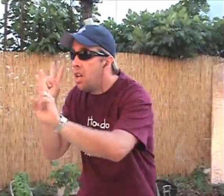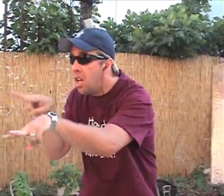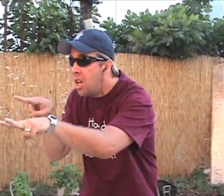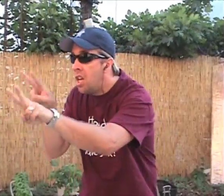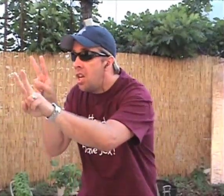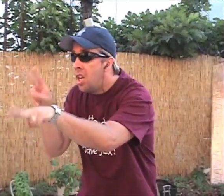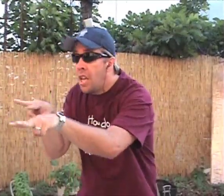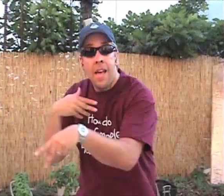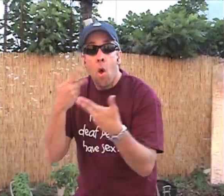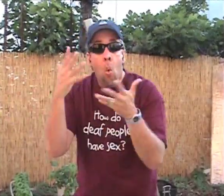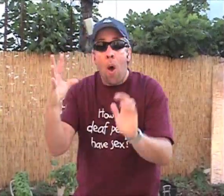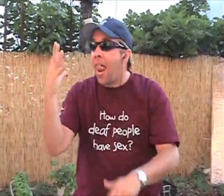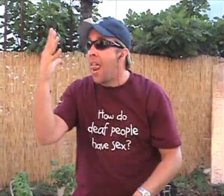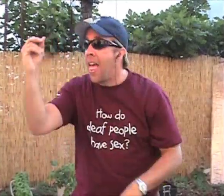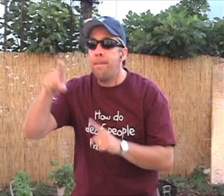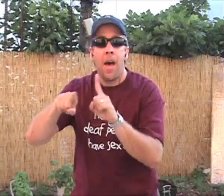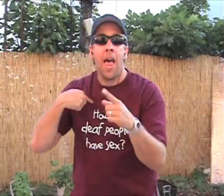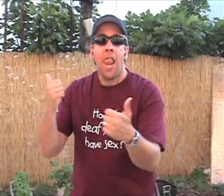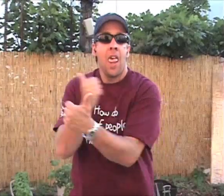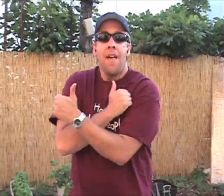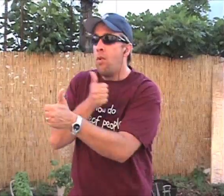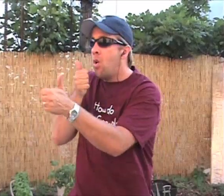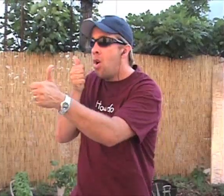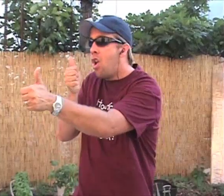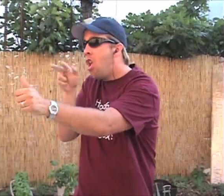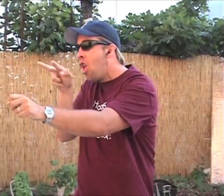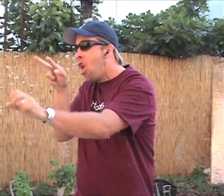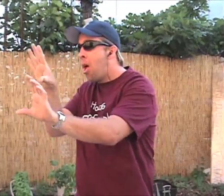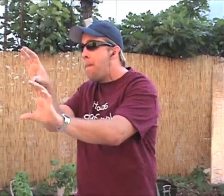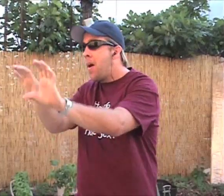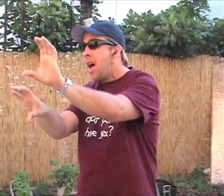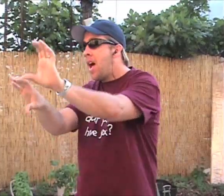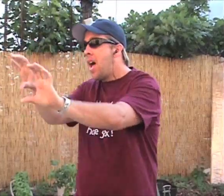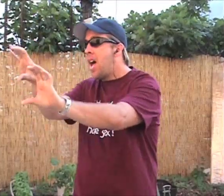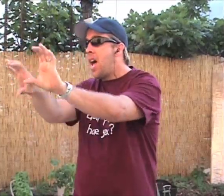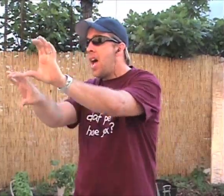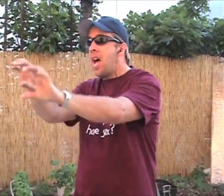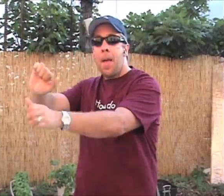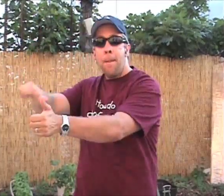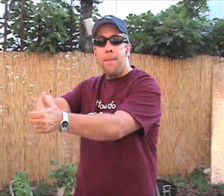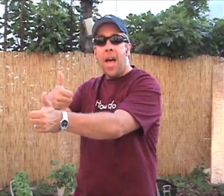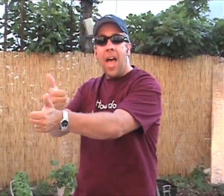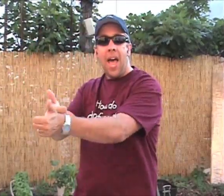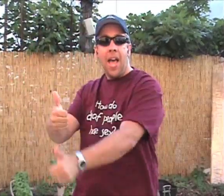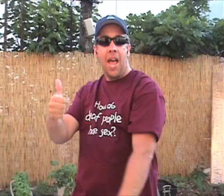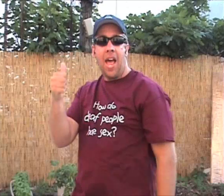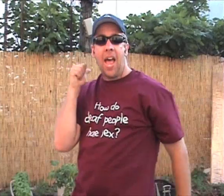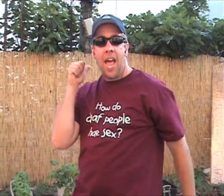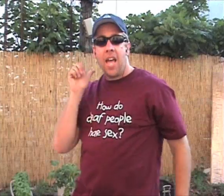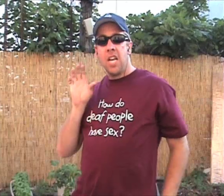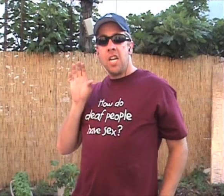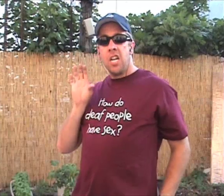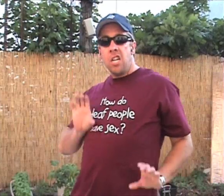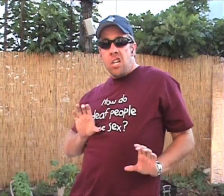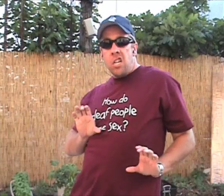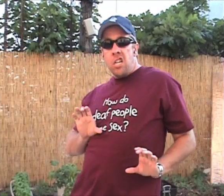We'd hate to see her go, but love to watch her lead With that honky-tonk Ba-donk-a